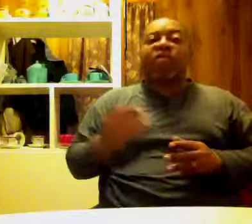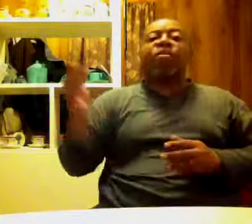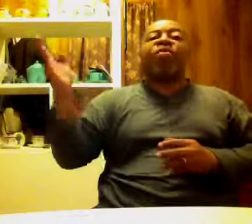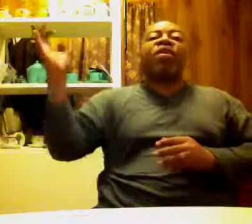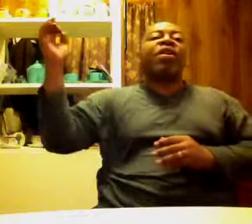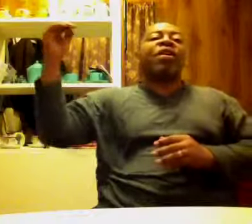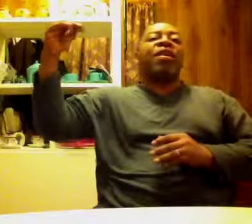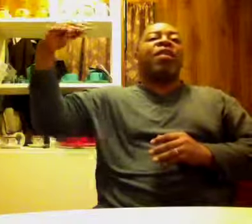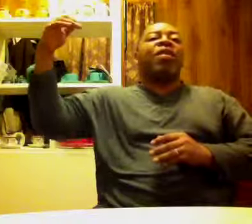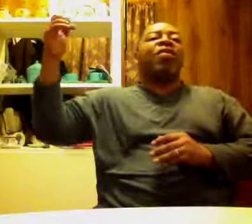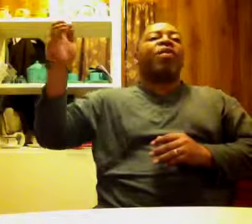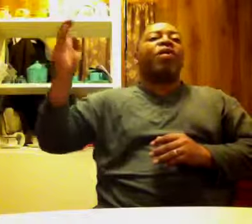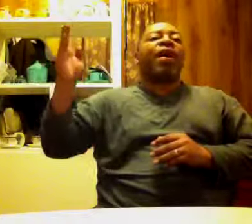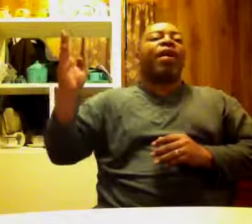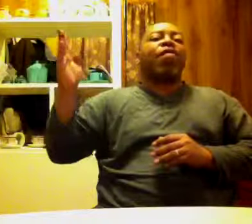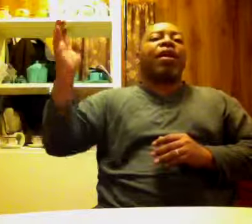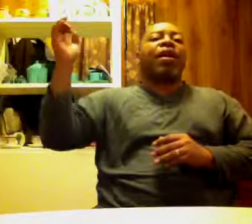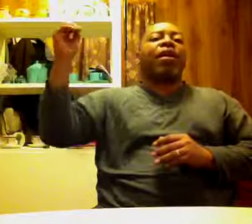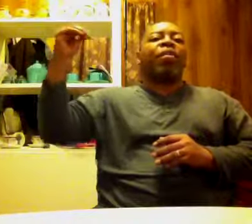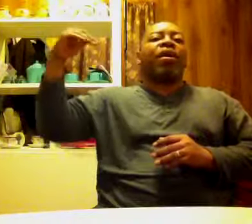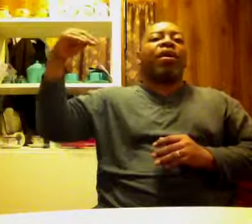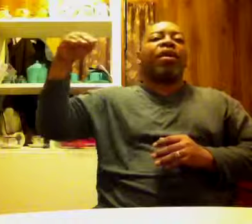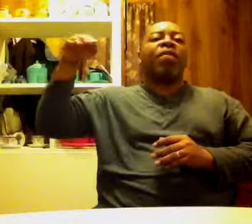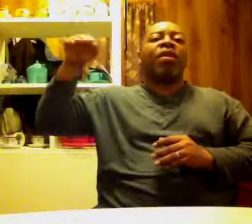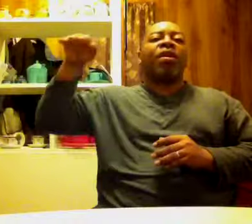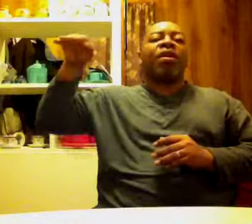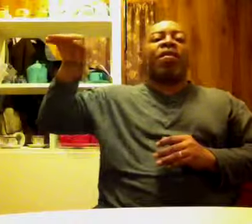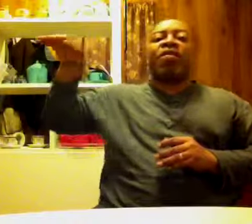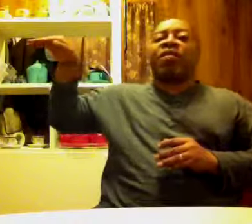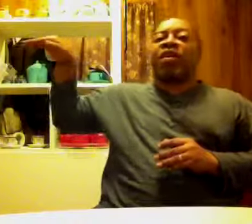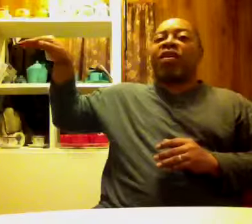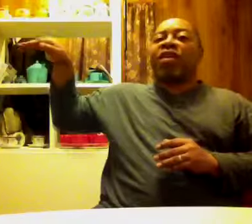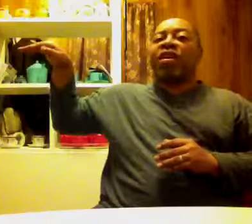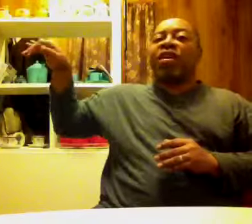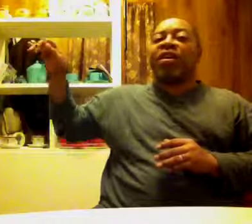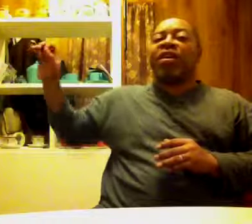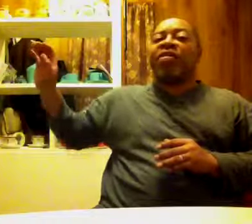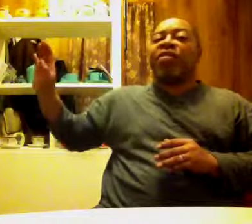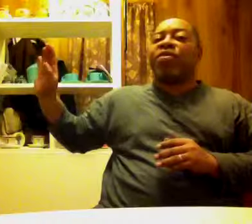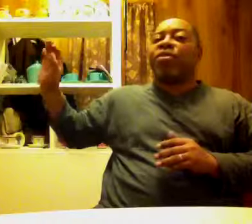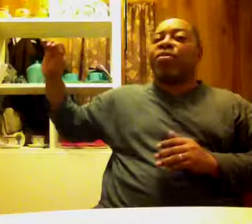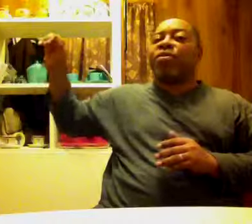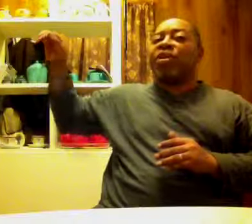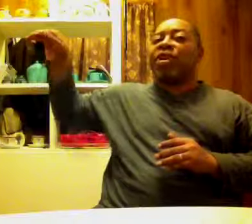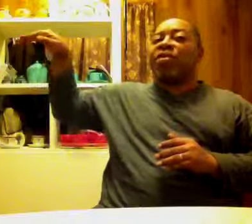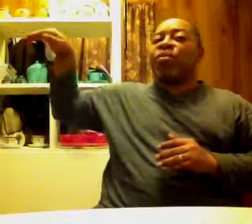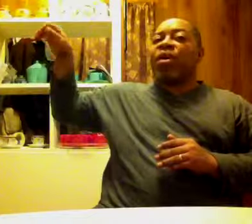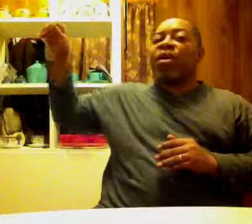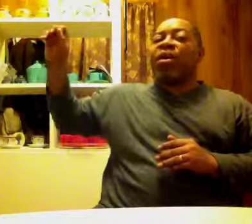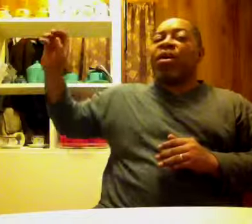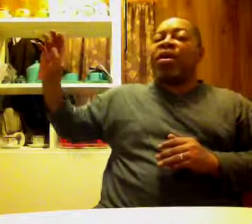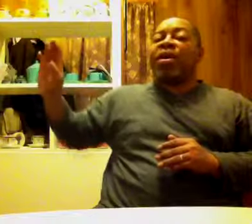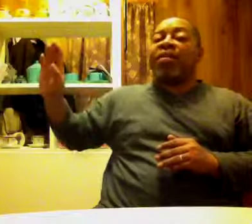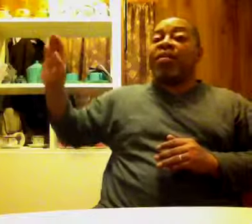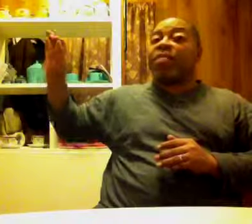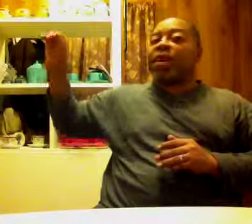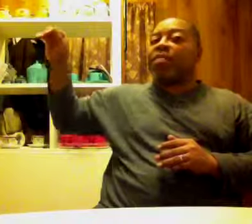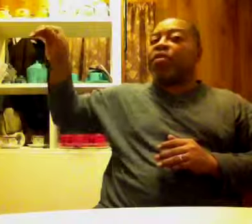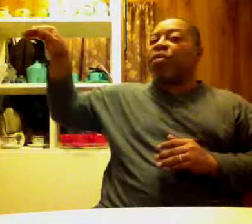routine, you know, it just adds that little bit of subtlety, you know, to your routine where, you know, sometimes you're